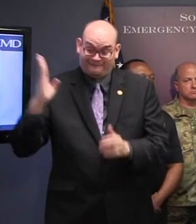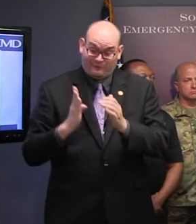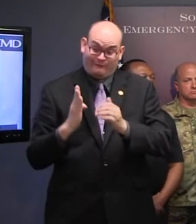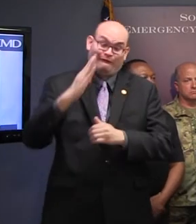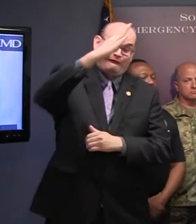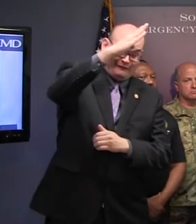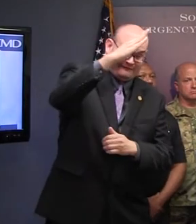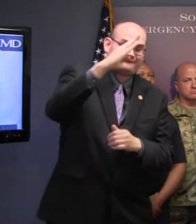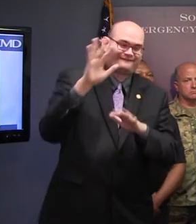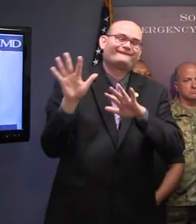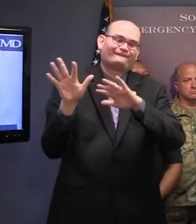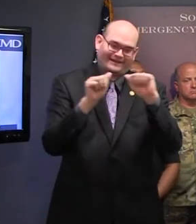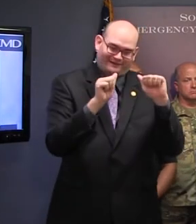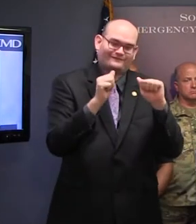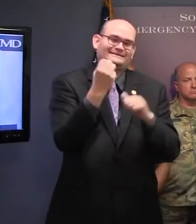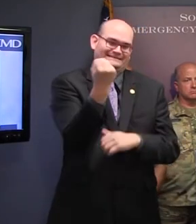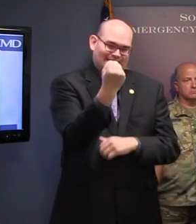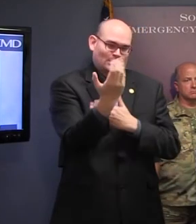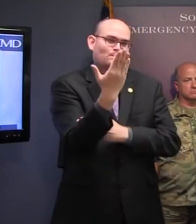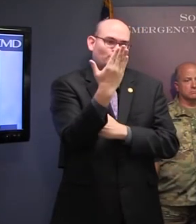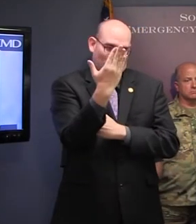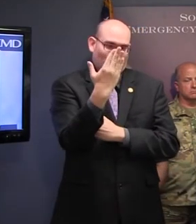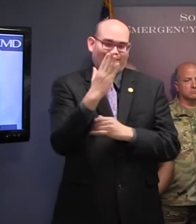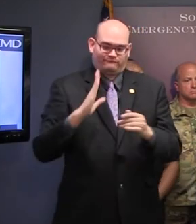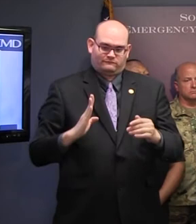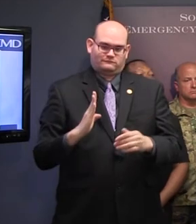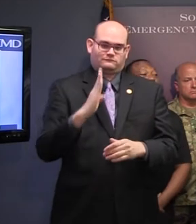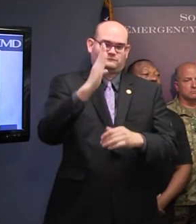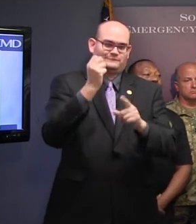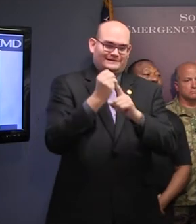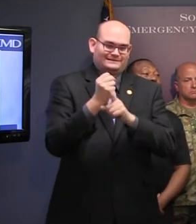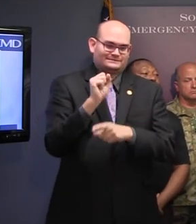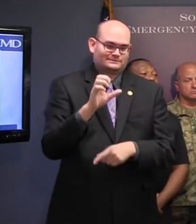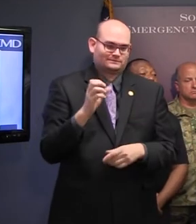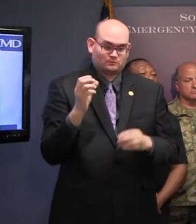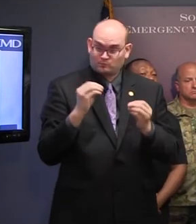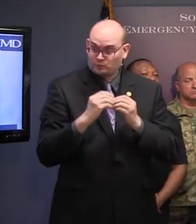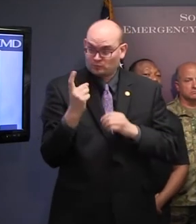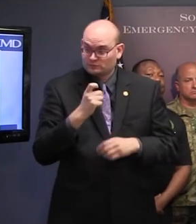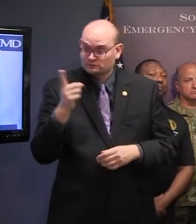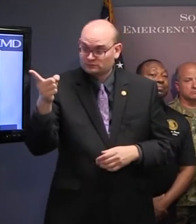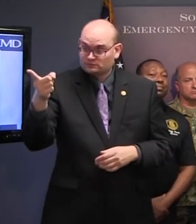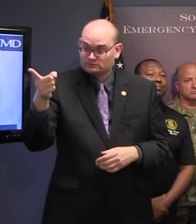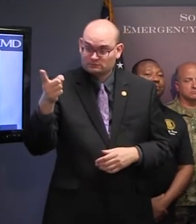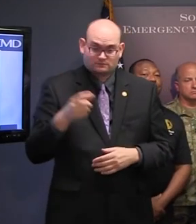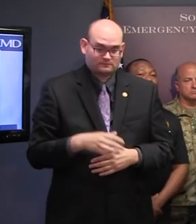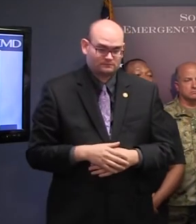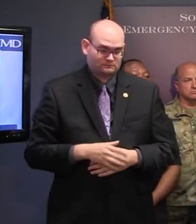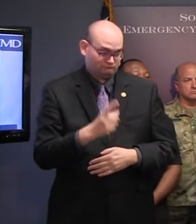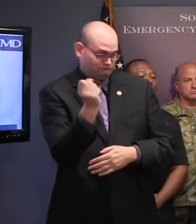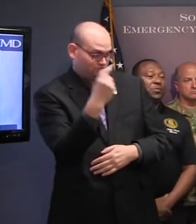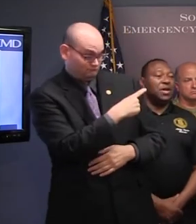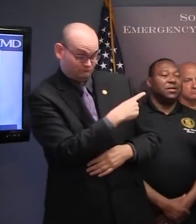Saturday morning. So are there any more questions? How long will lane reversals last?